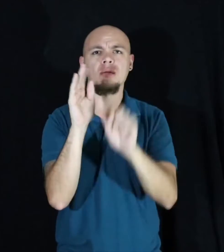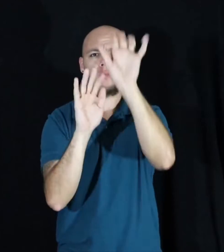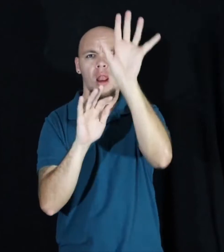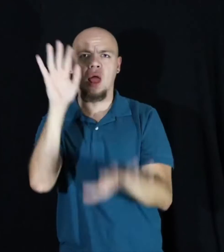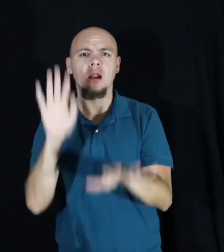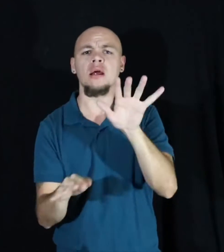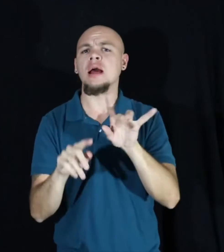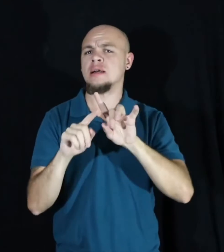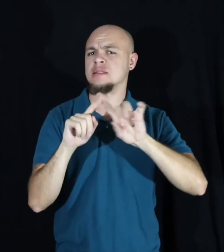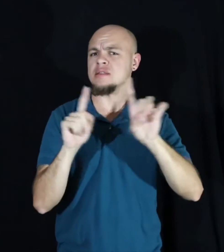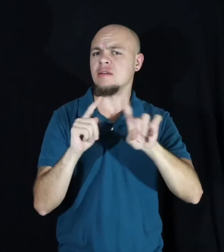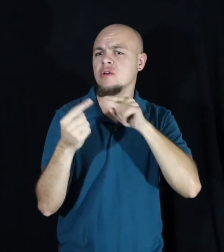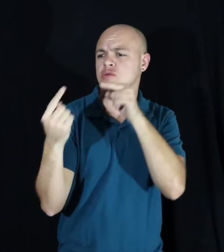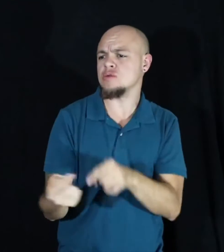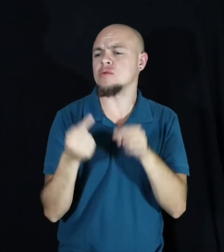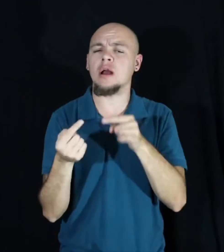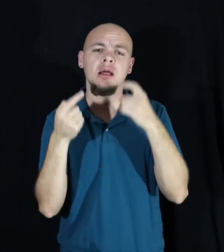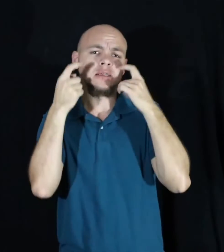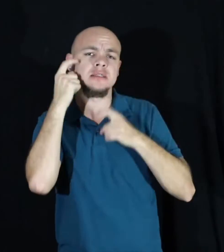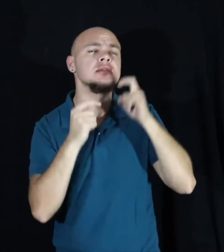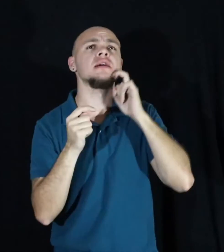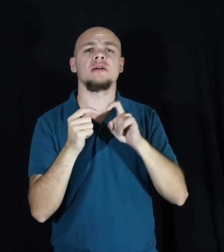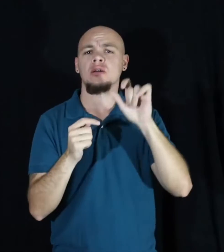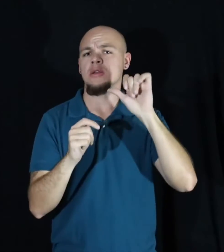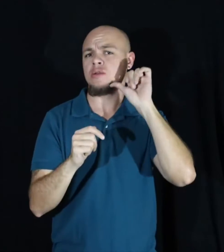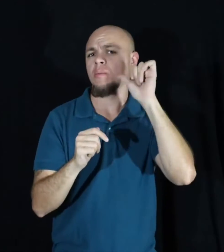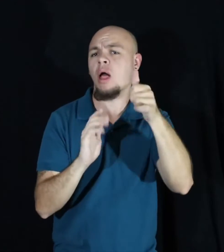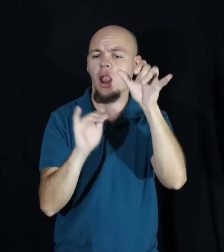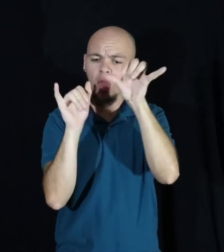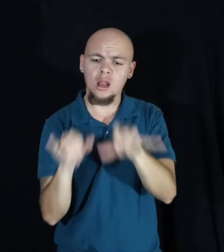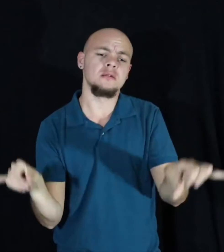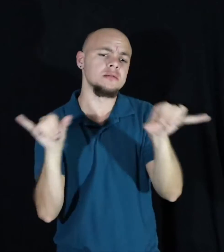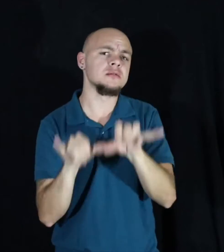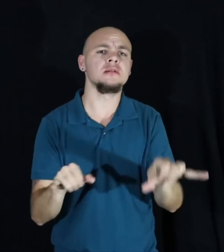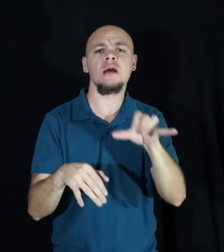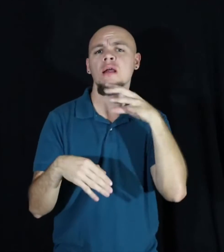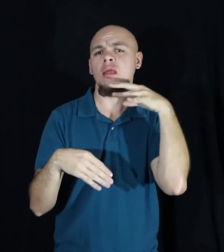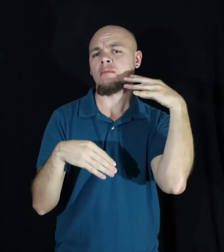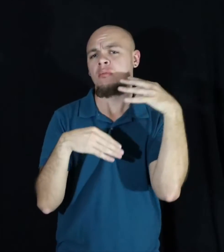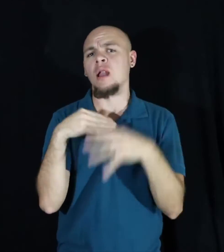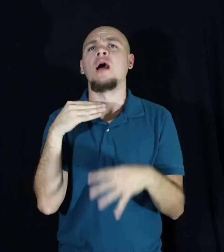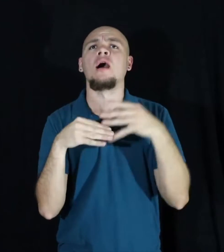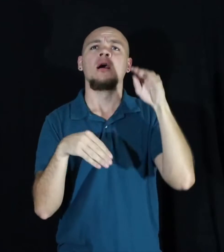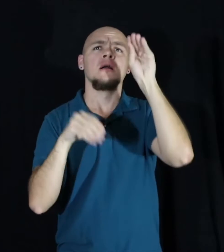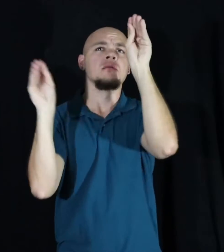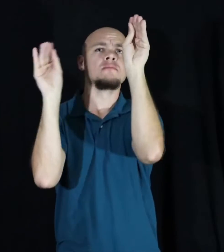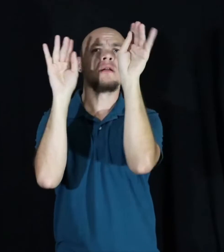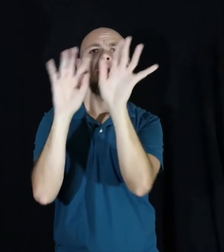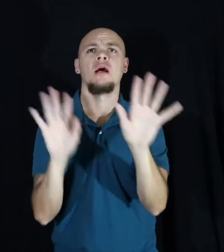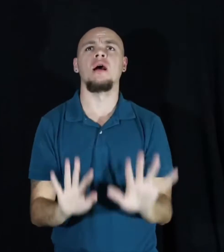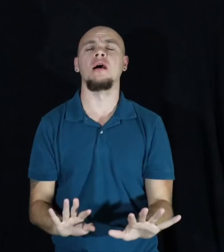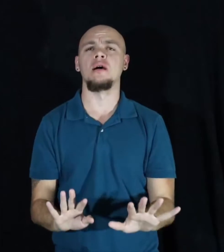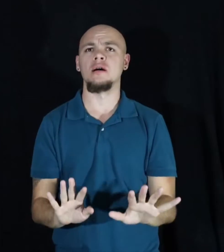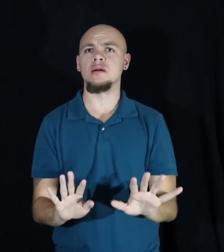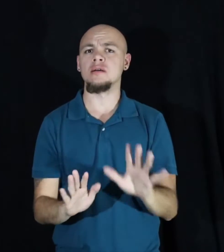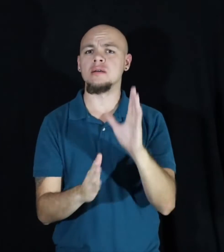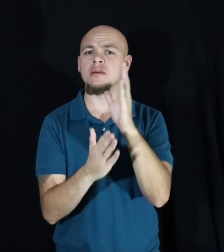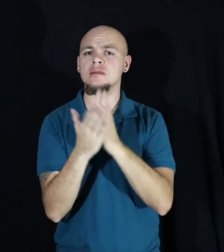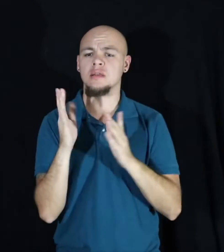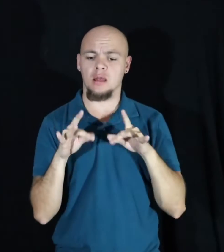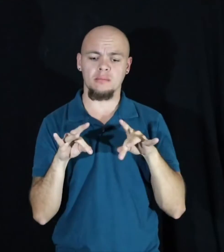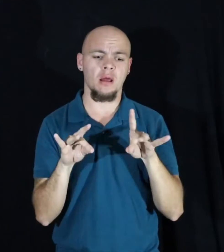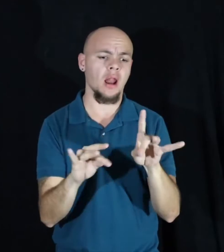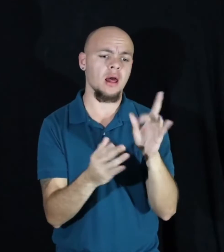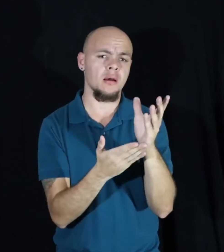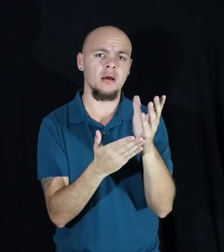struggles, our tears of repeating tomorrows, the blood from our veins, some from picking up too many